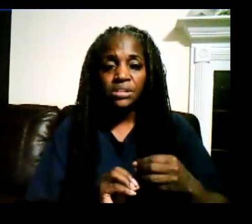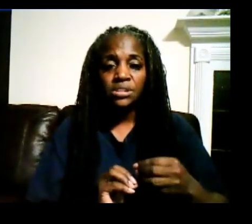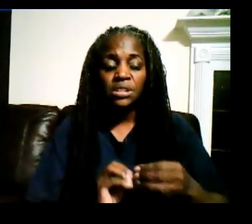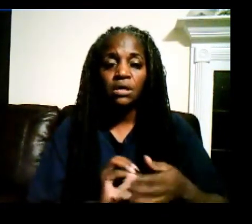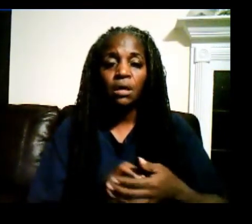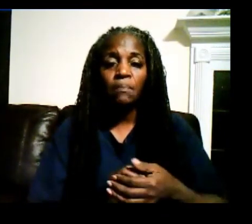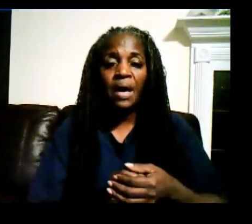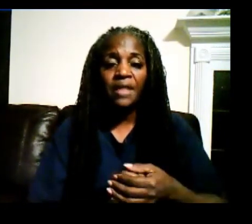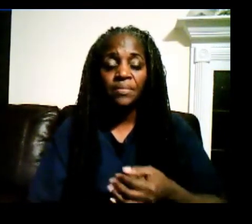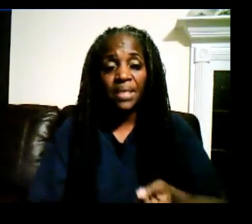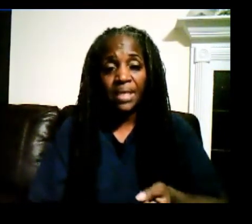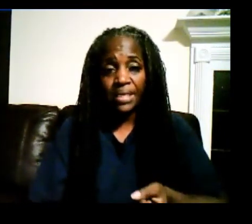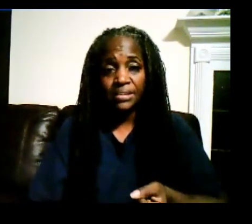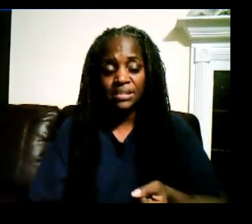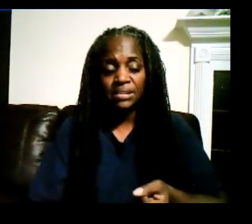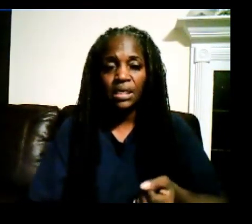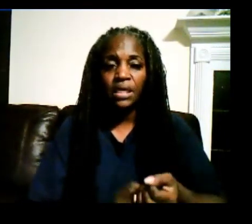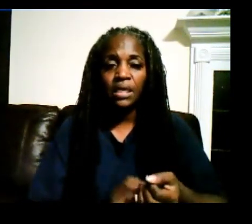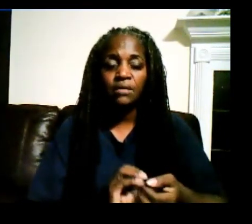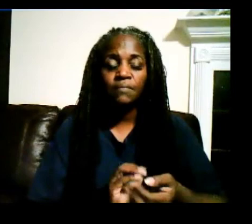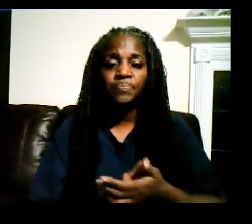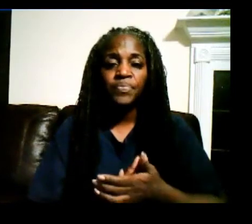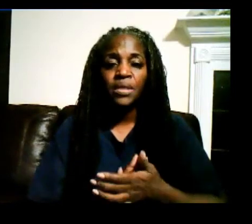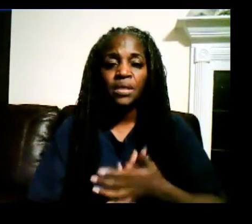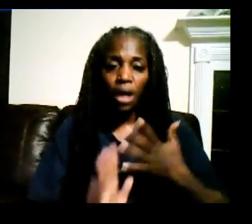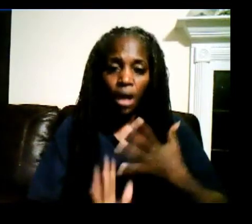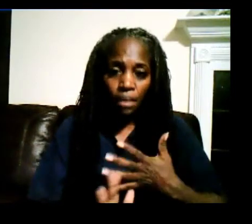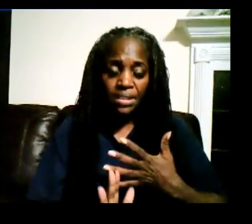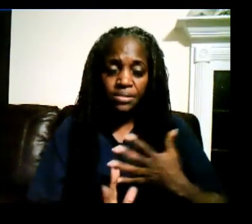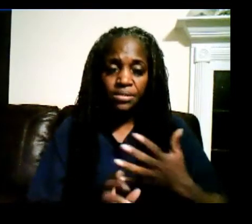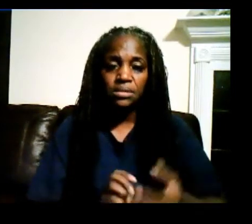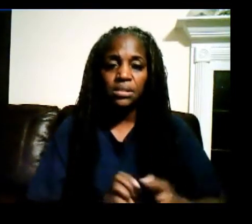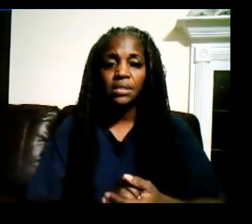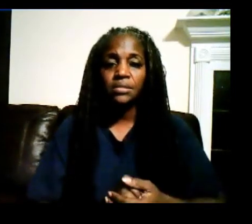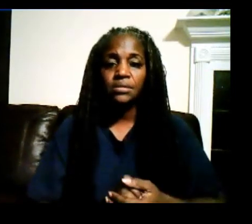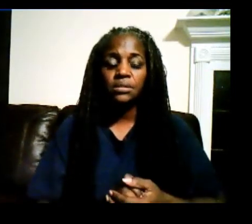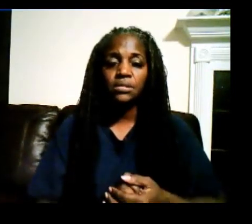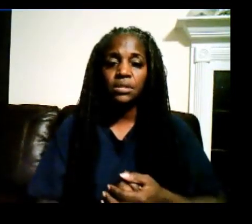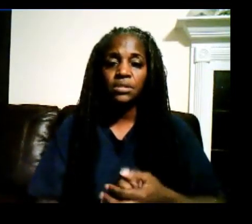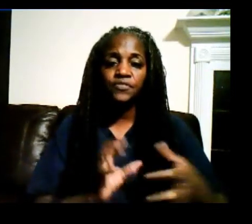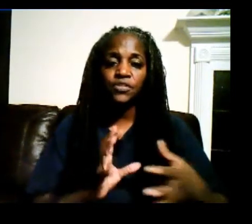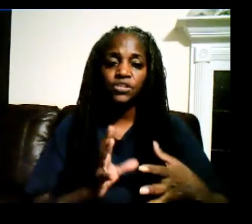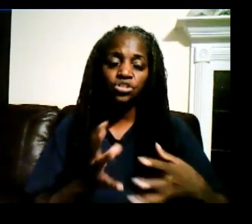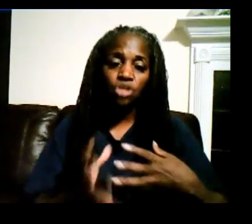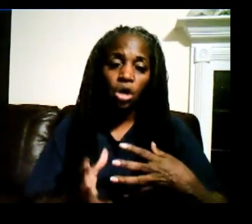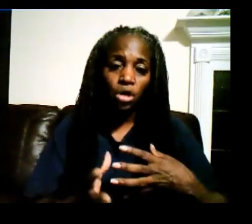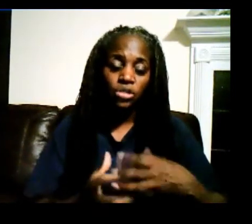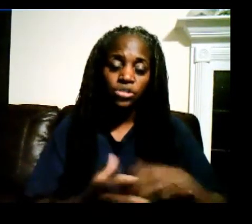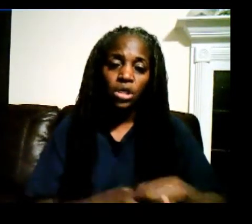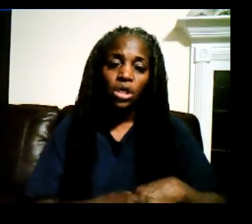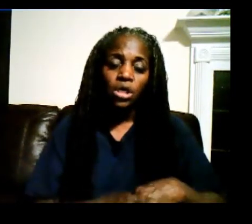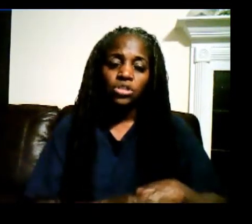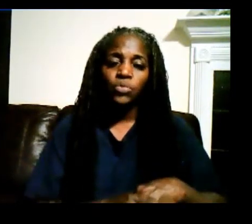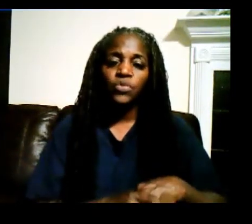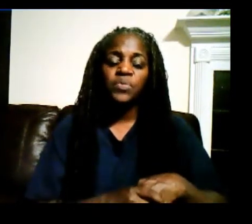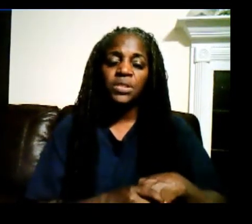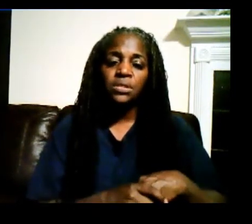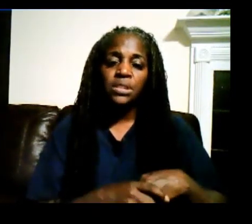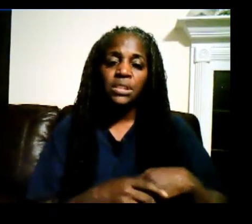by the planet and comets and different stars. So we've been looking